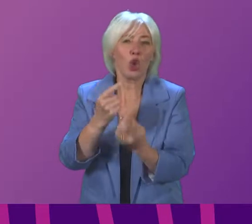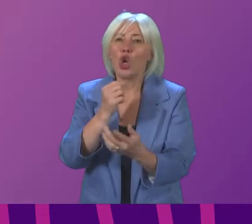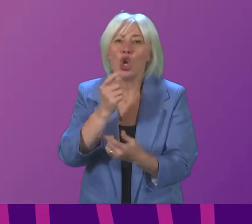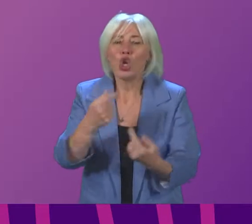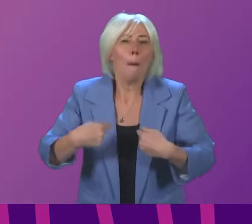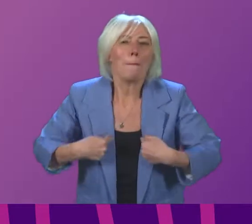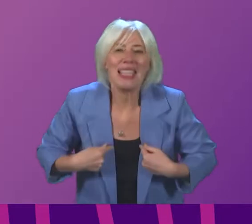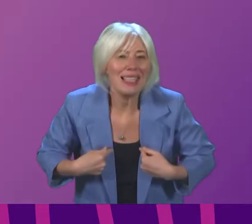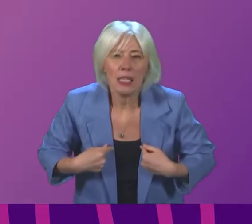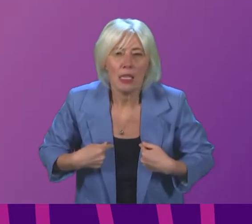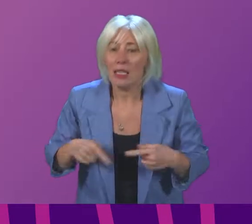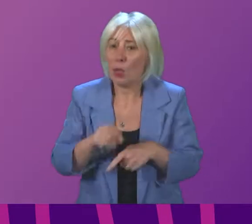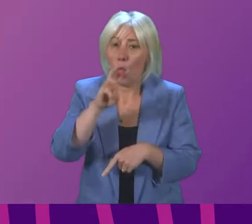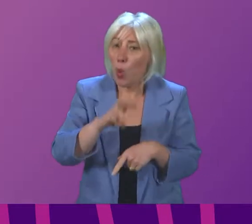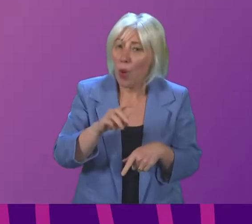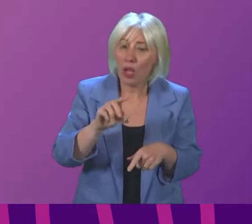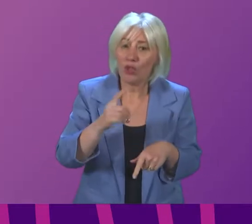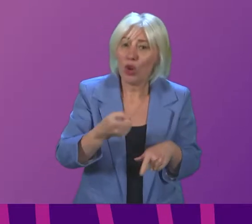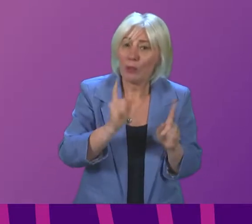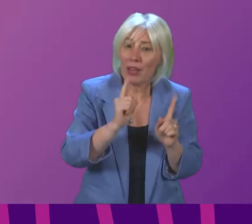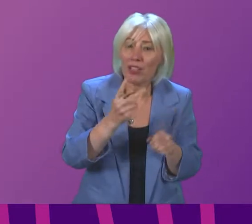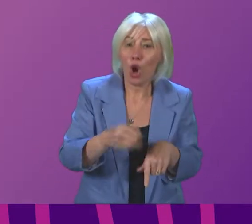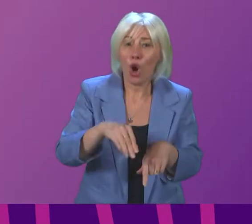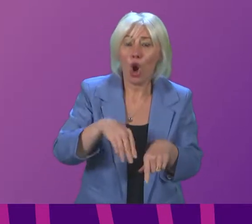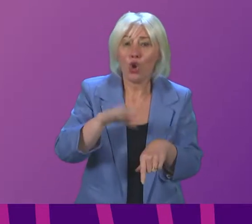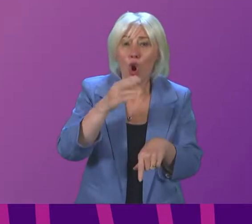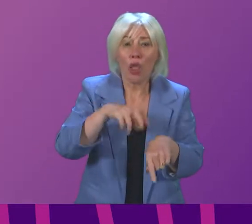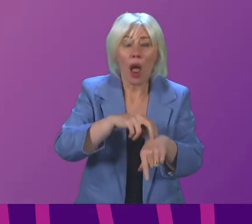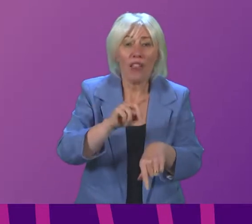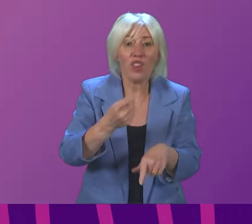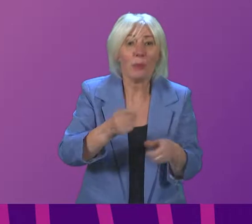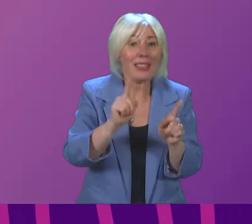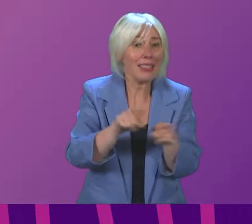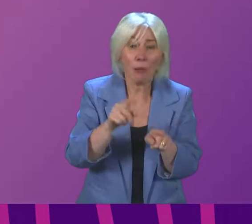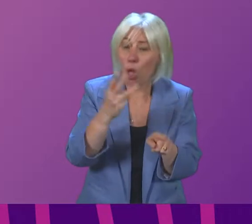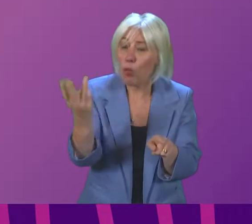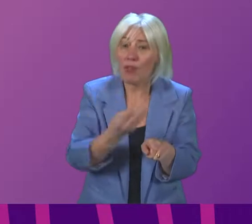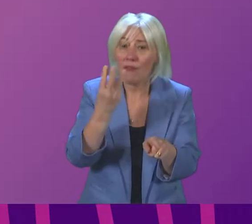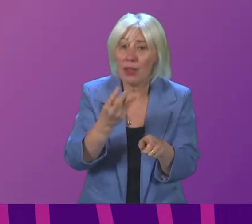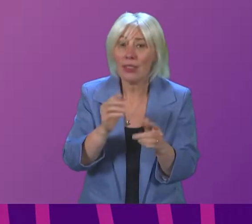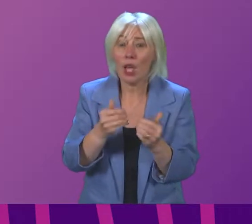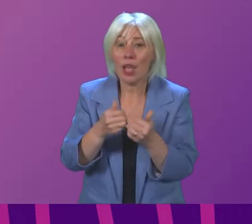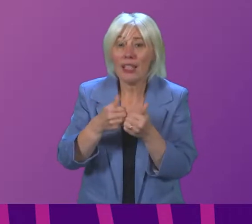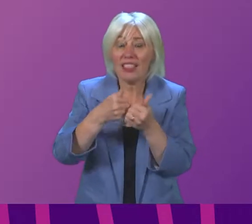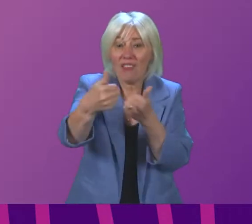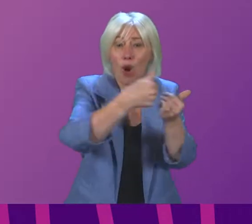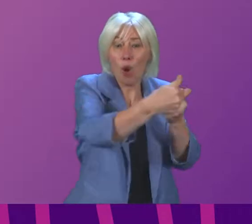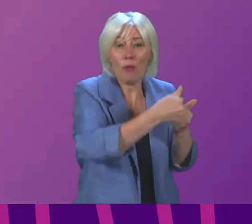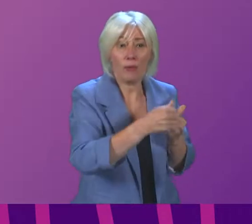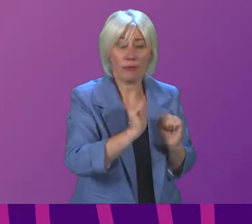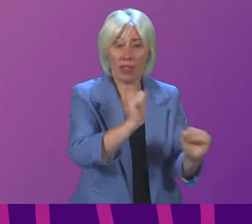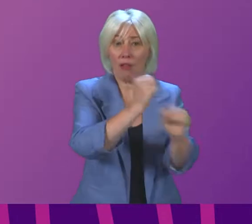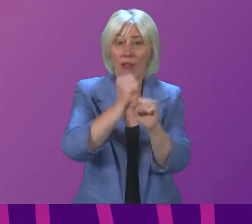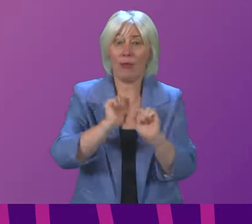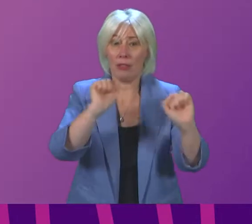raising the Welsh First Minister raises it the Northern Irish First Minister raises it the devolved governments are responsible for protecting public health